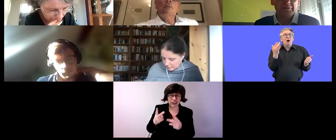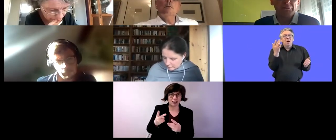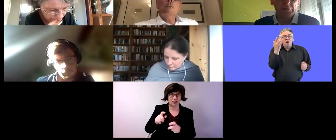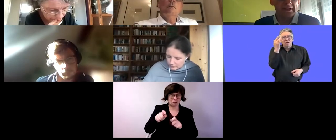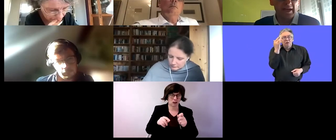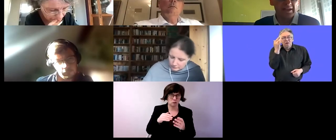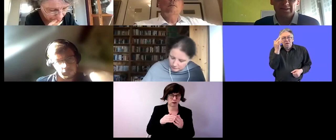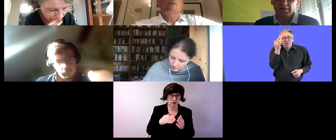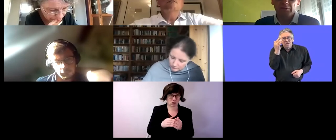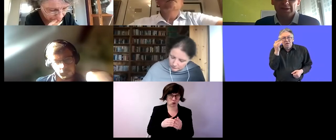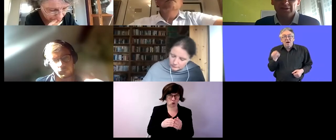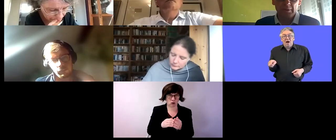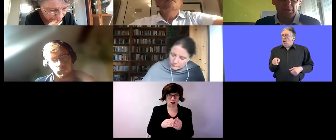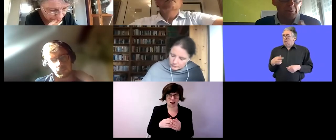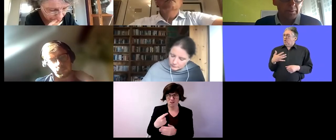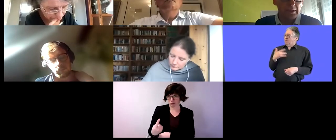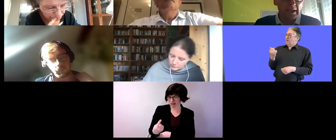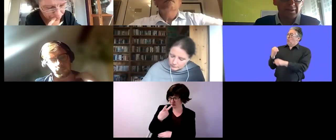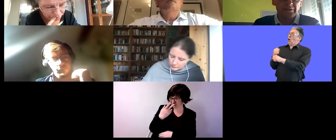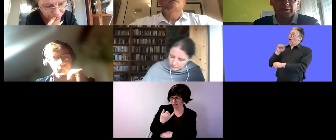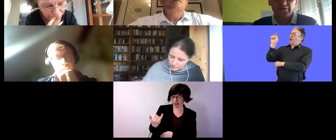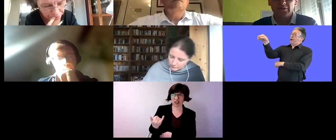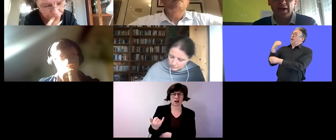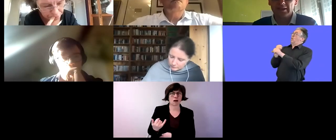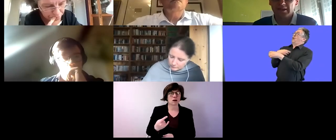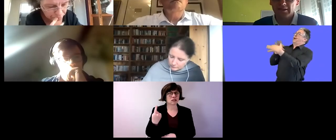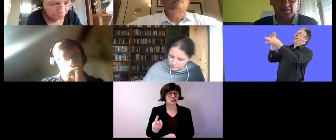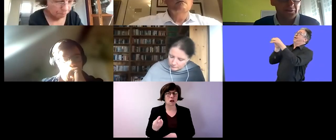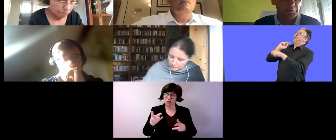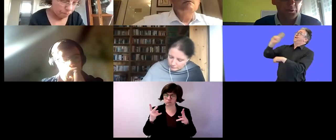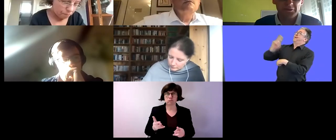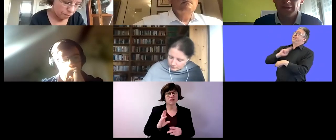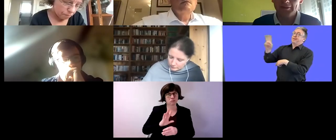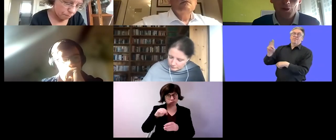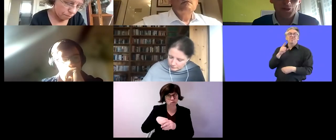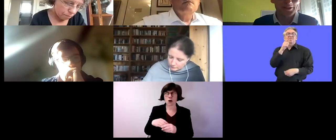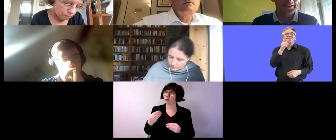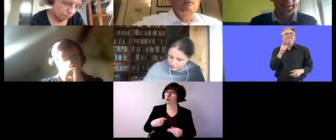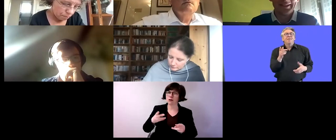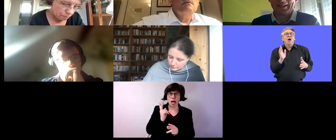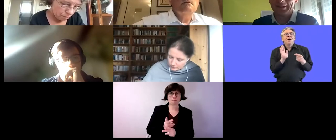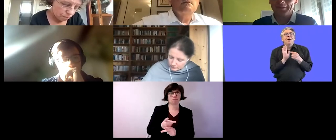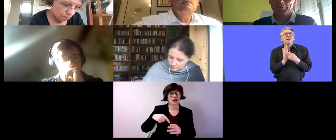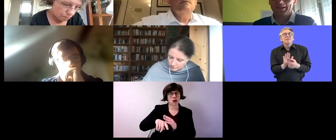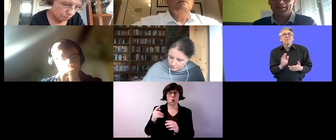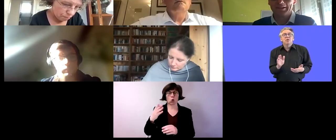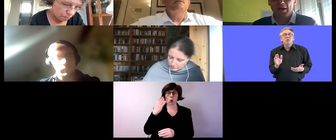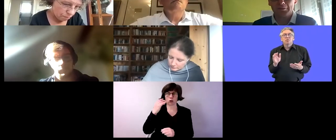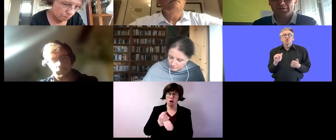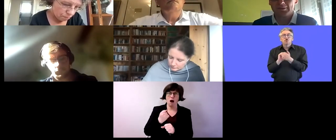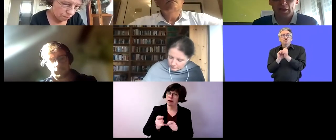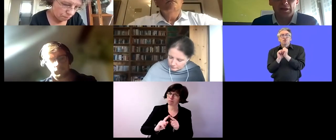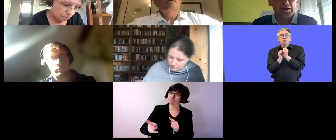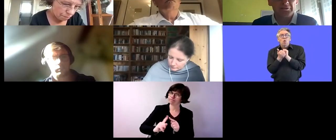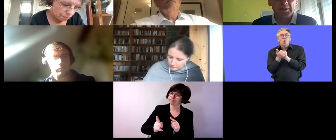working for the client for example a big client is is night and the sport uh mark um i think